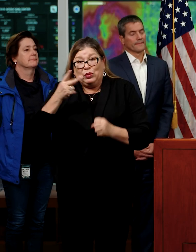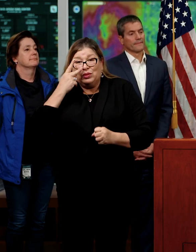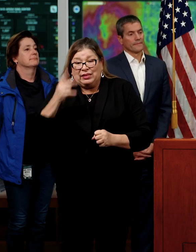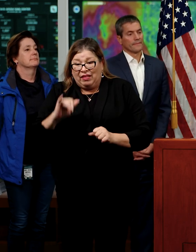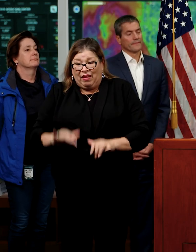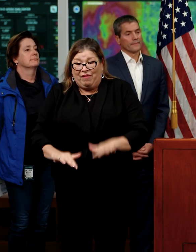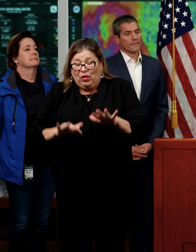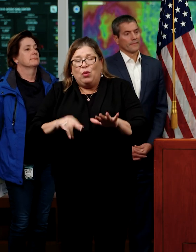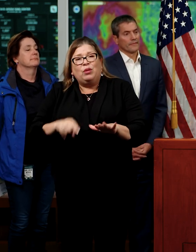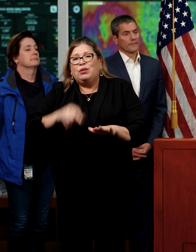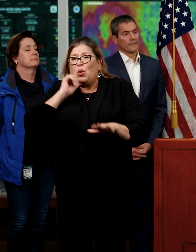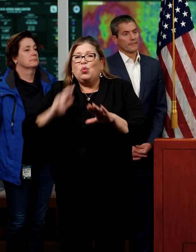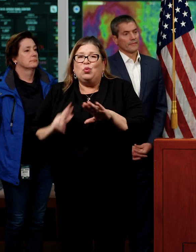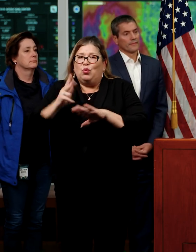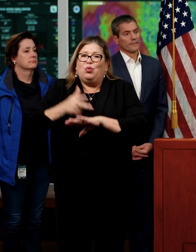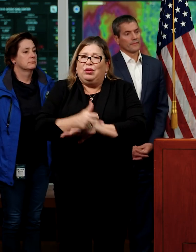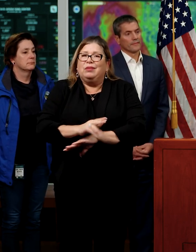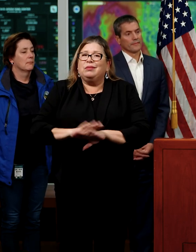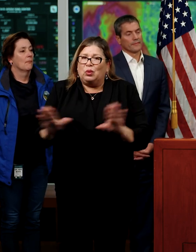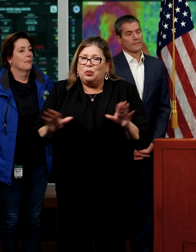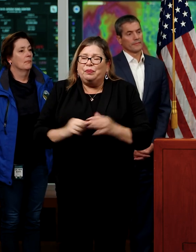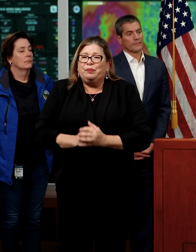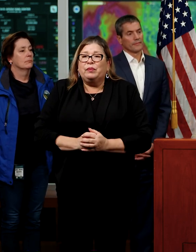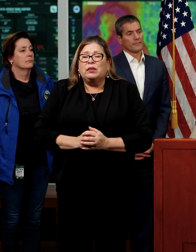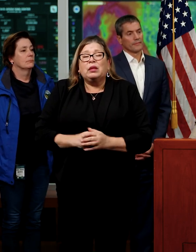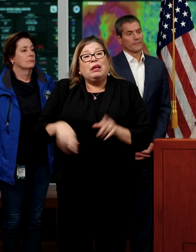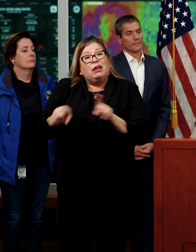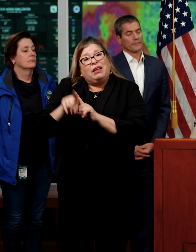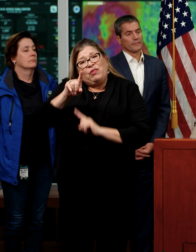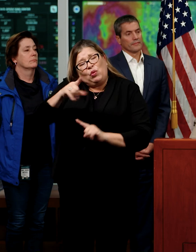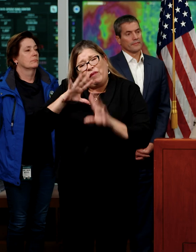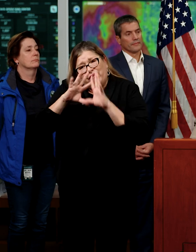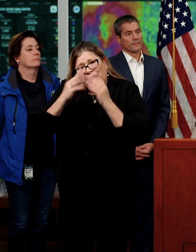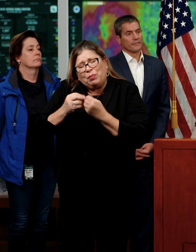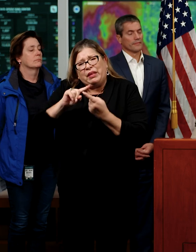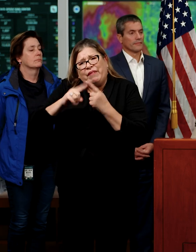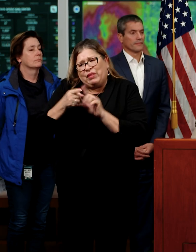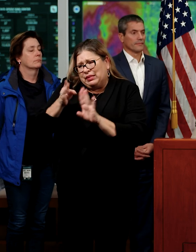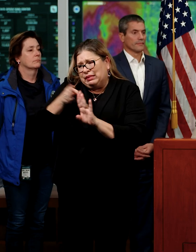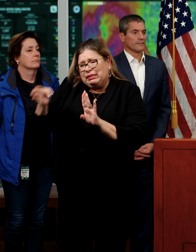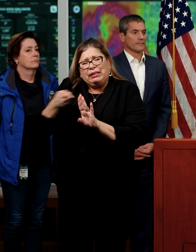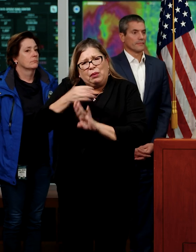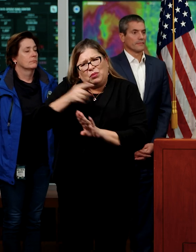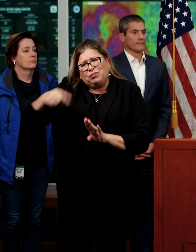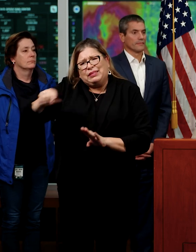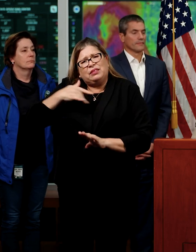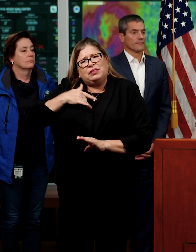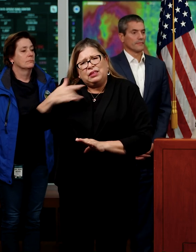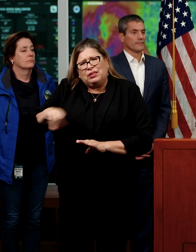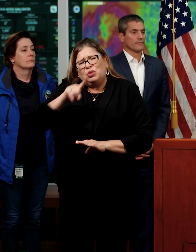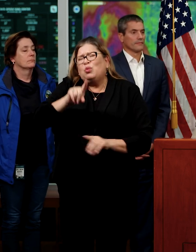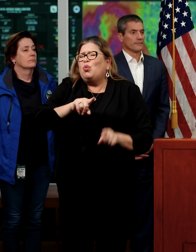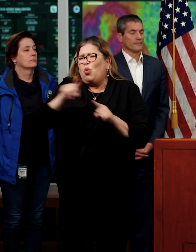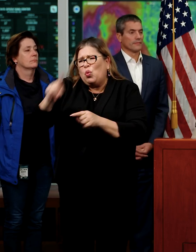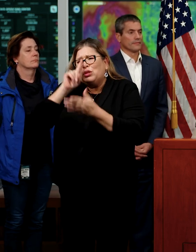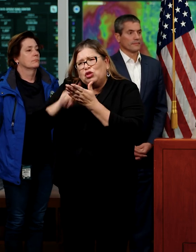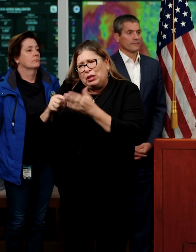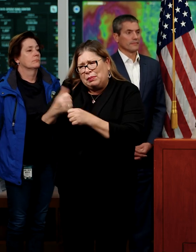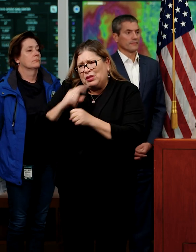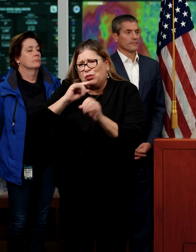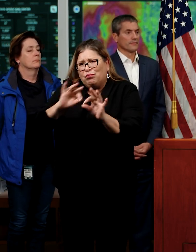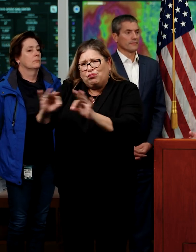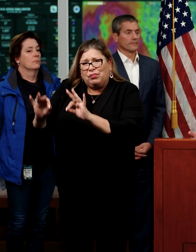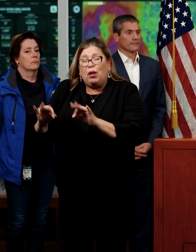through those floated roadways. If you have vulnerable family, friends, or neighbors, we remind you to please check on them. And most importantly,